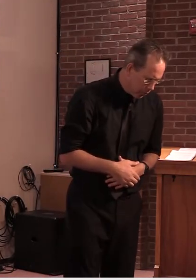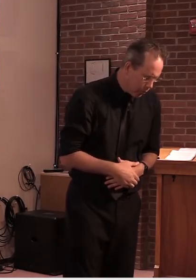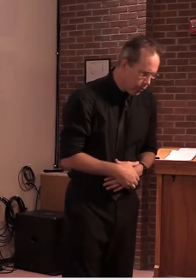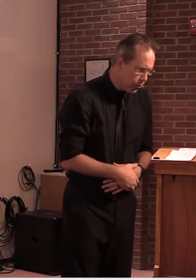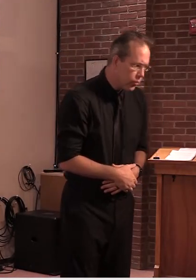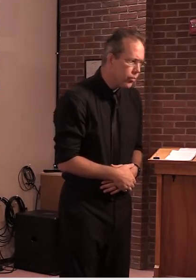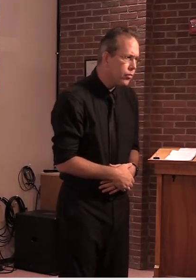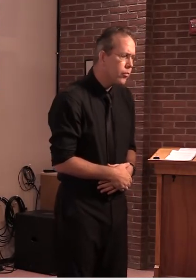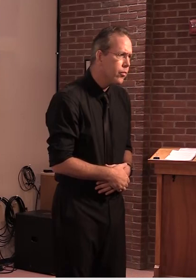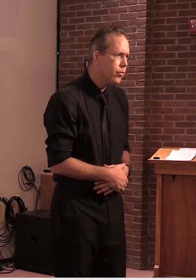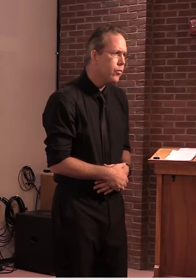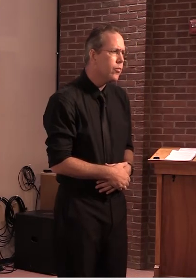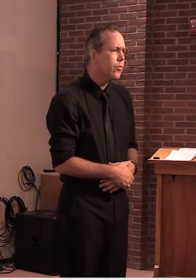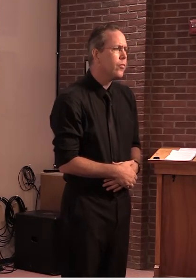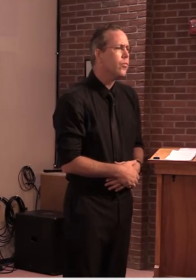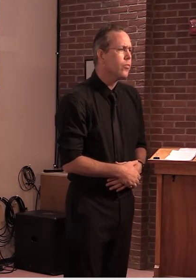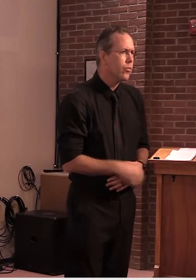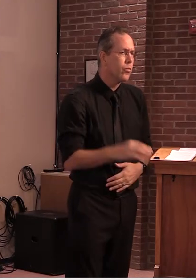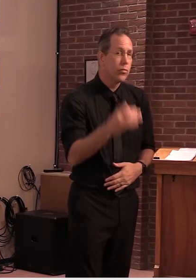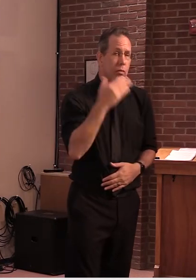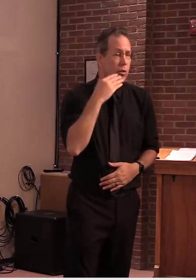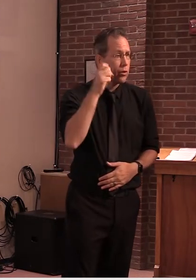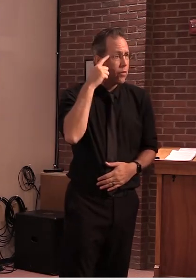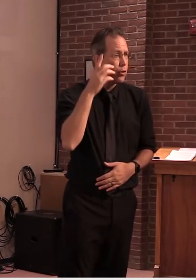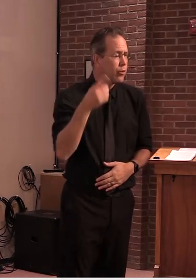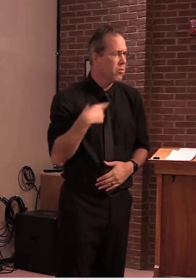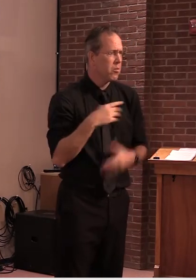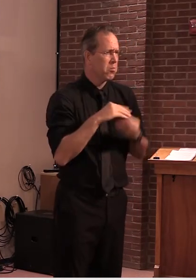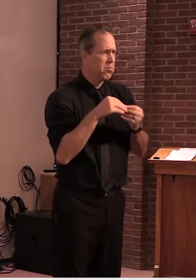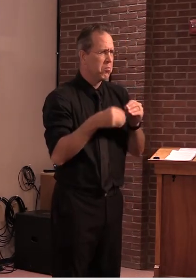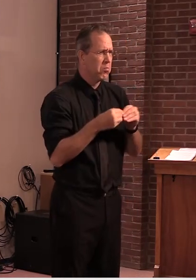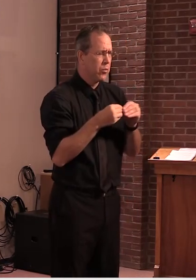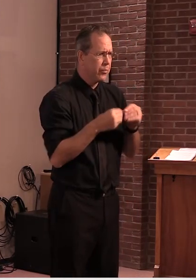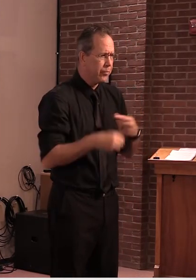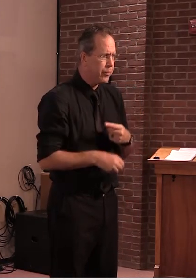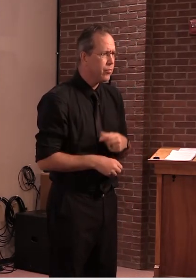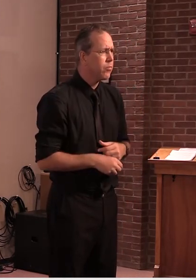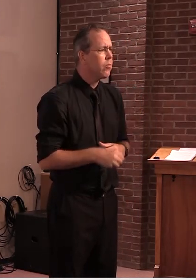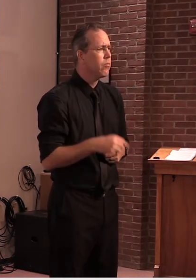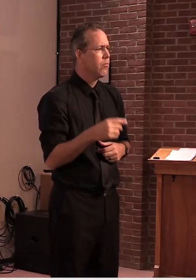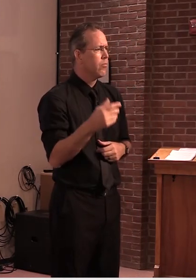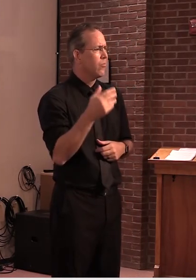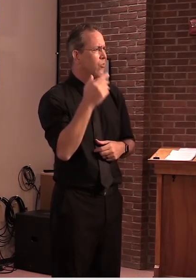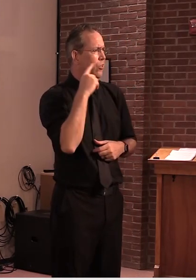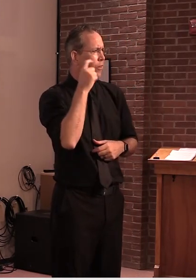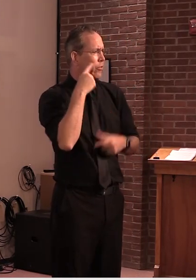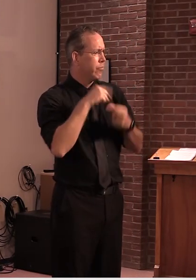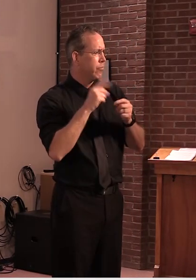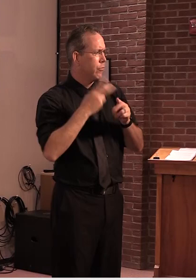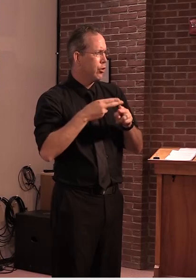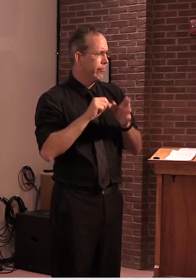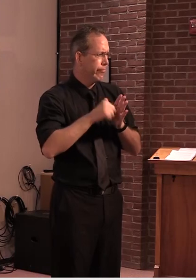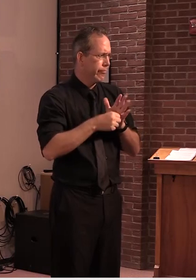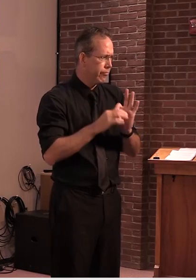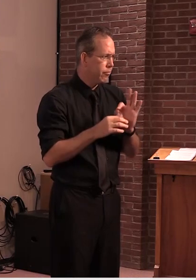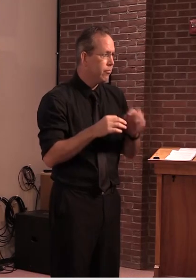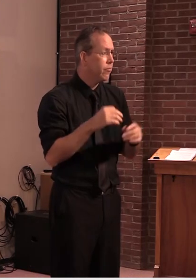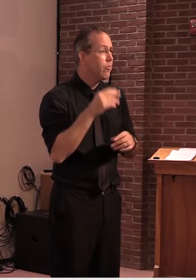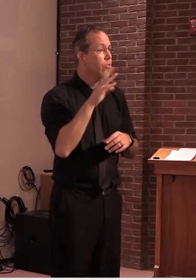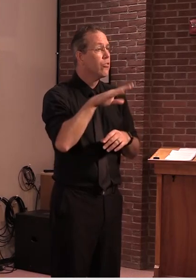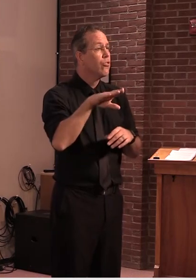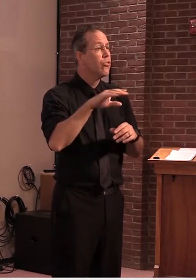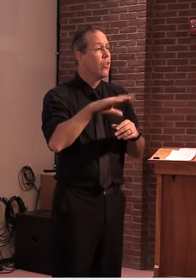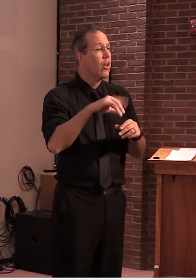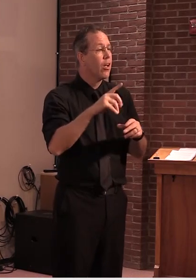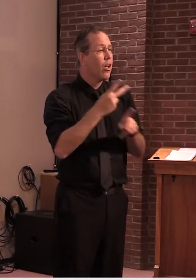Thank you, Governor, I just want to reiterate something that the governor had said, we didn't shut down childcare during the